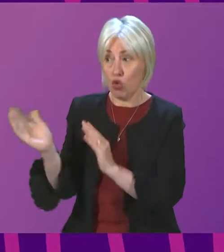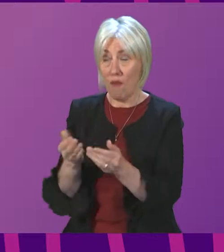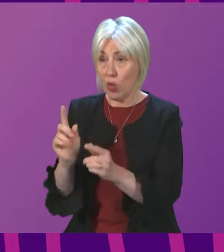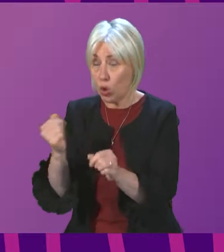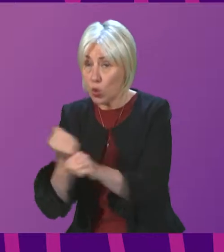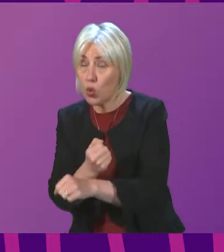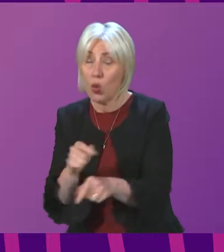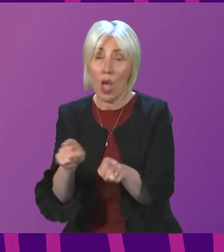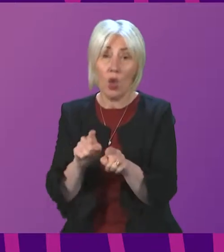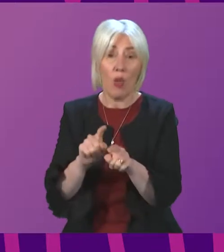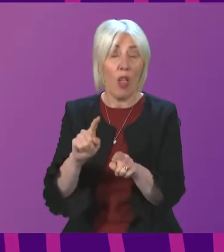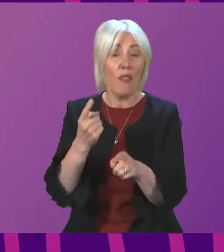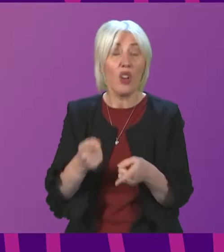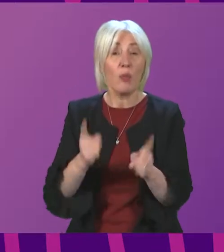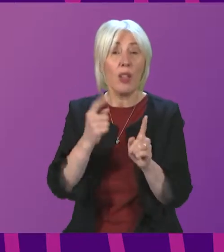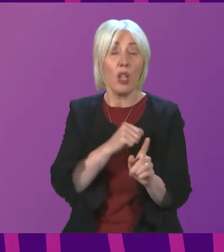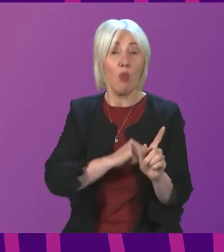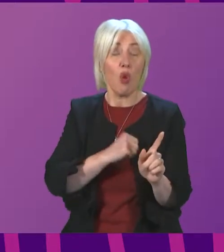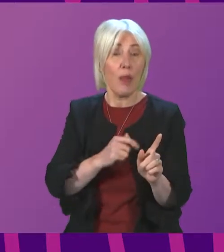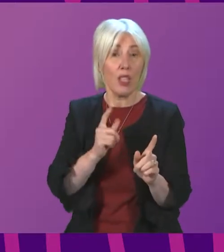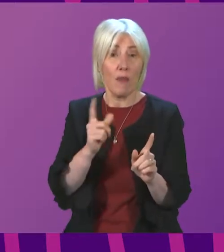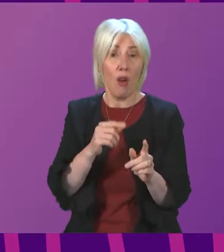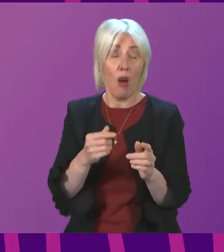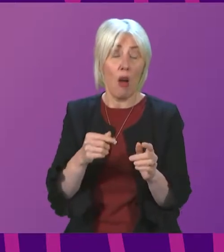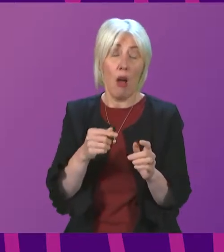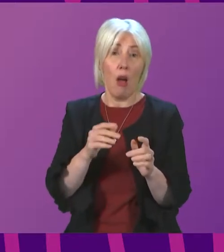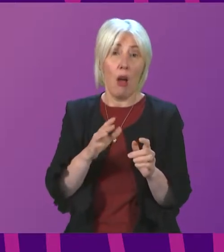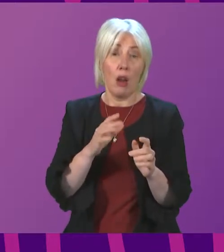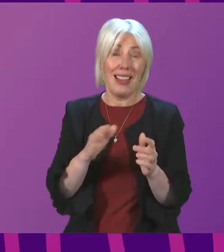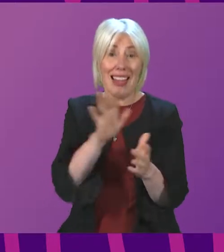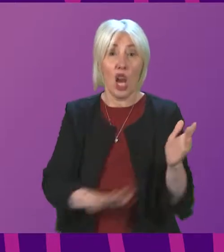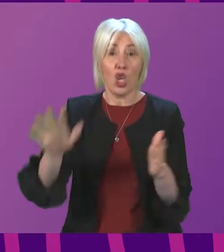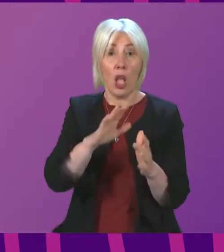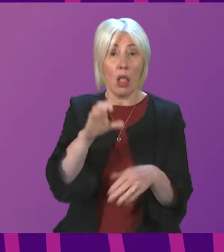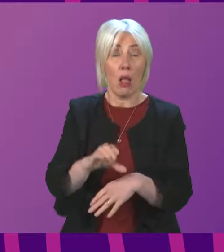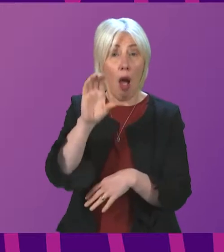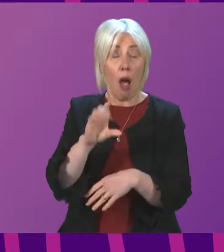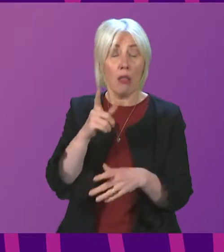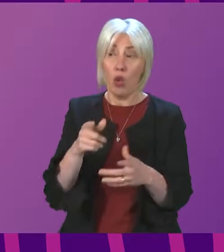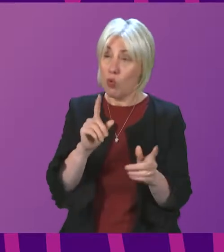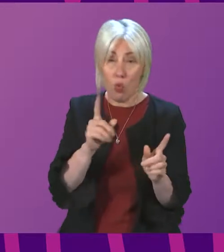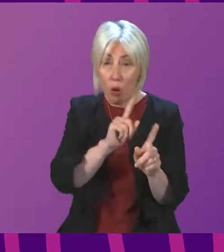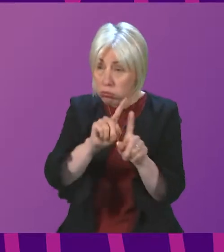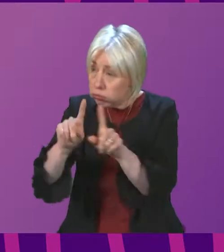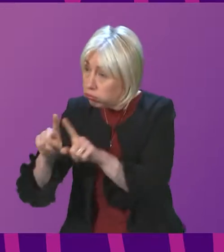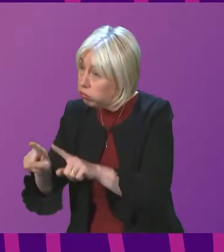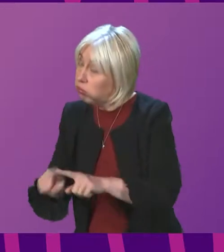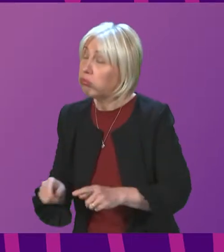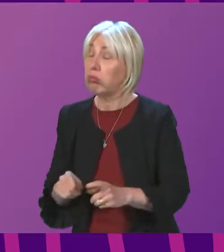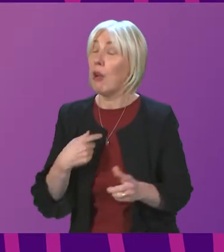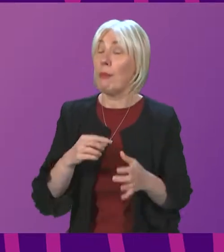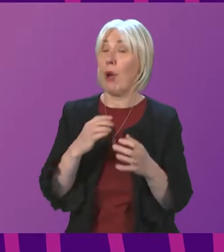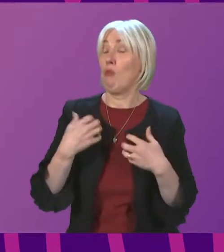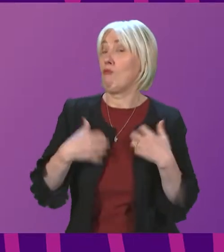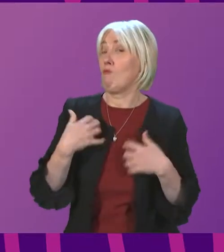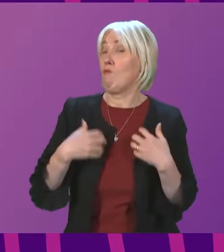the delivery on the First Minister's promise for a national ticketing card? Scottish Labour look forward to working with the new Transport Minister on